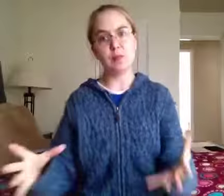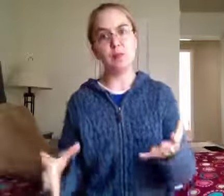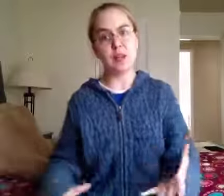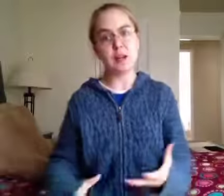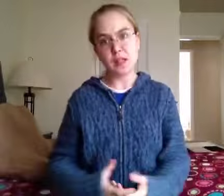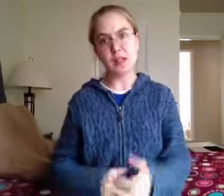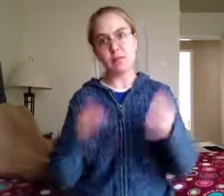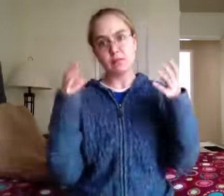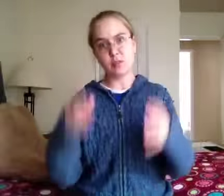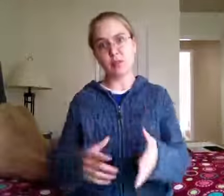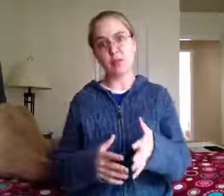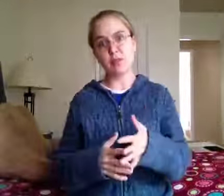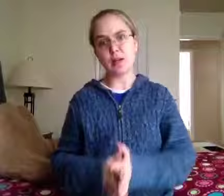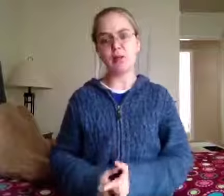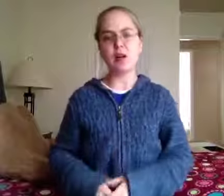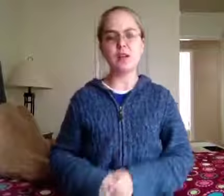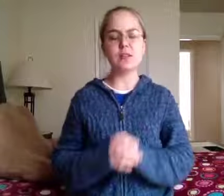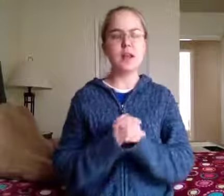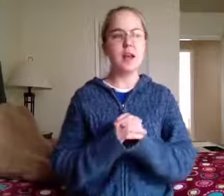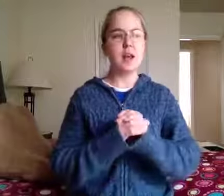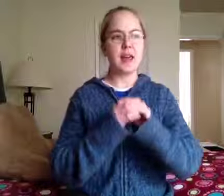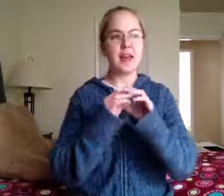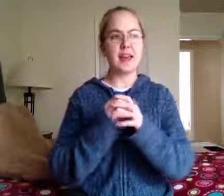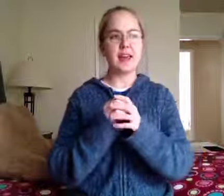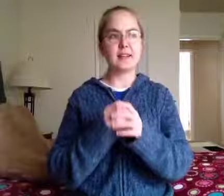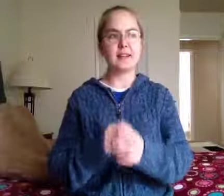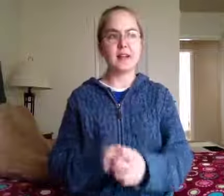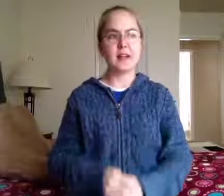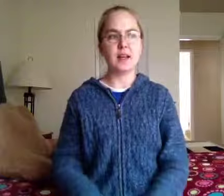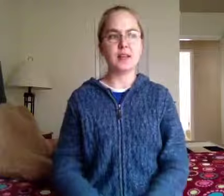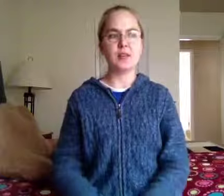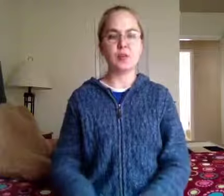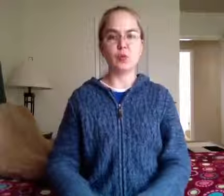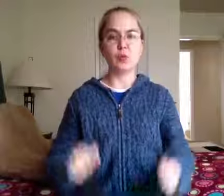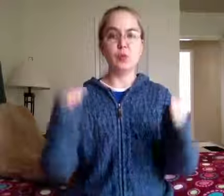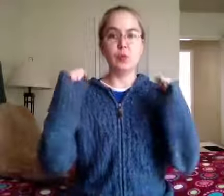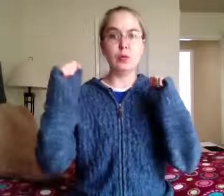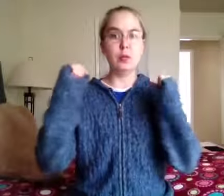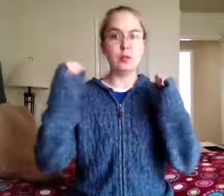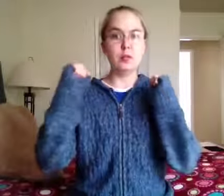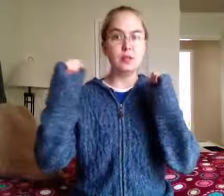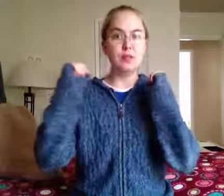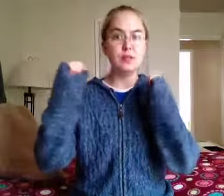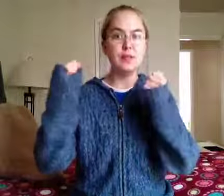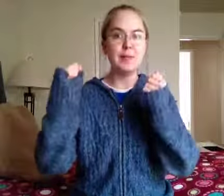of Sandy. Donate to the Red Cross. And, and, woohoo, November.